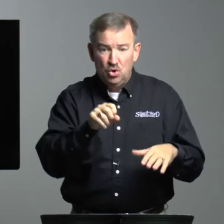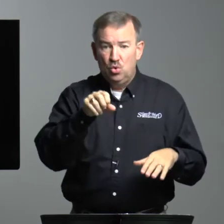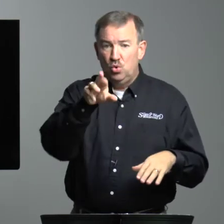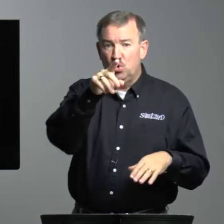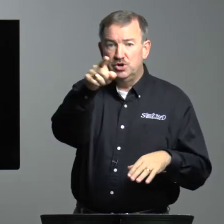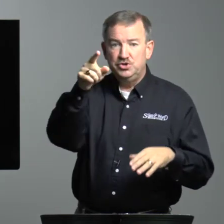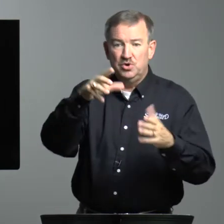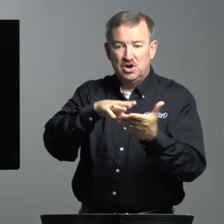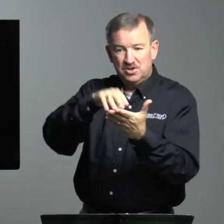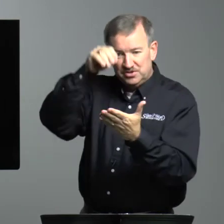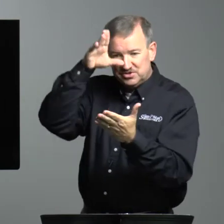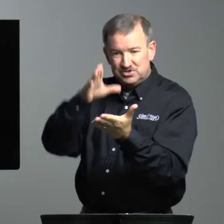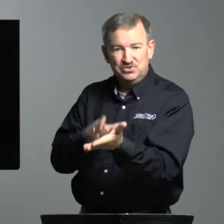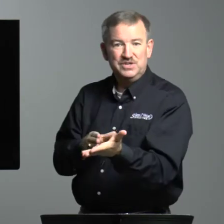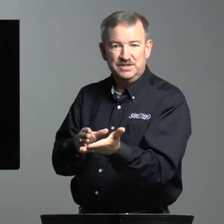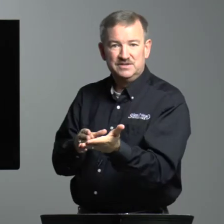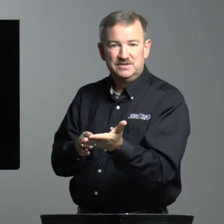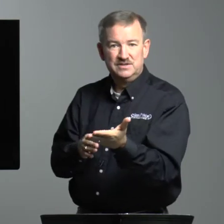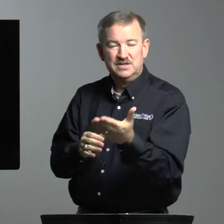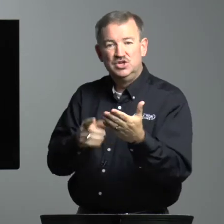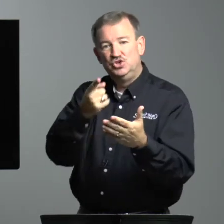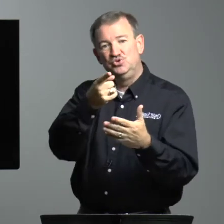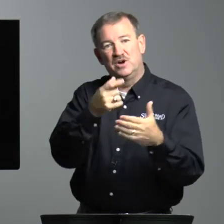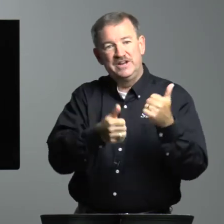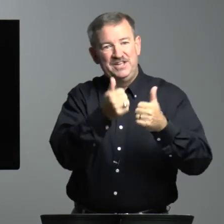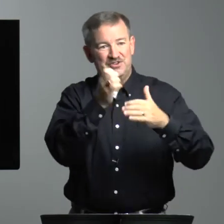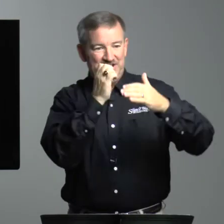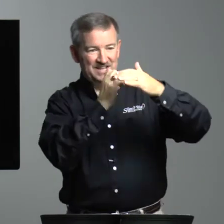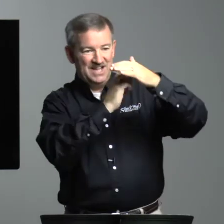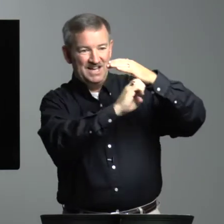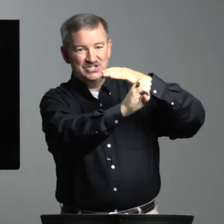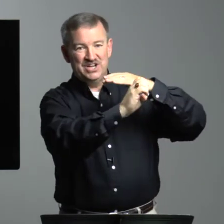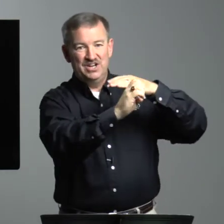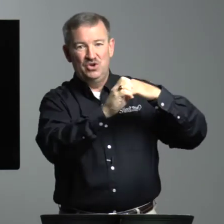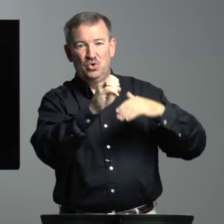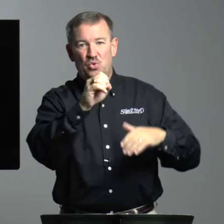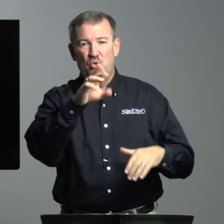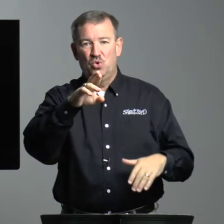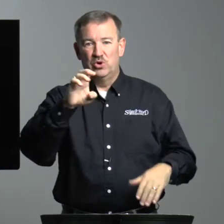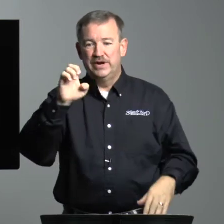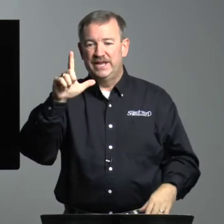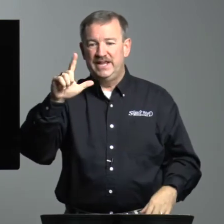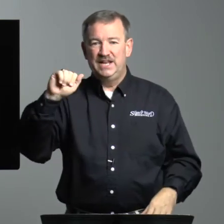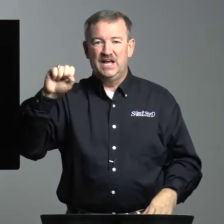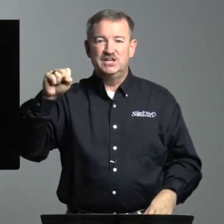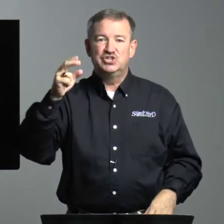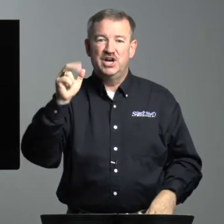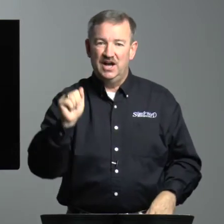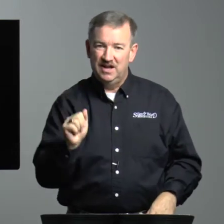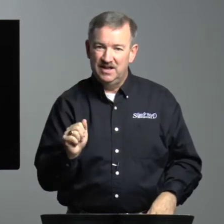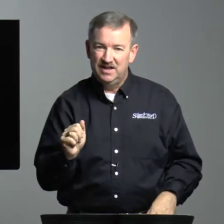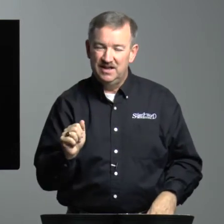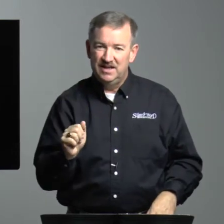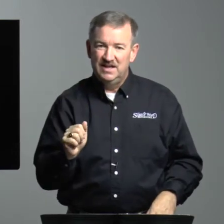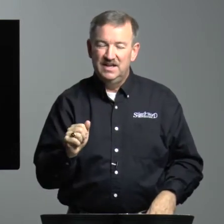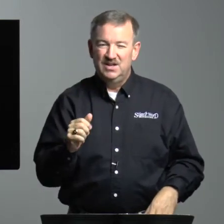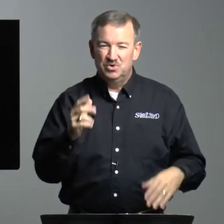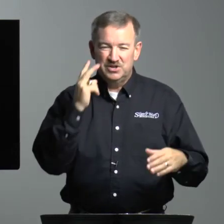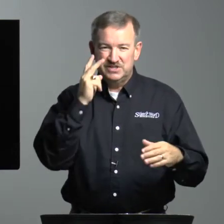or you are the student. You are either Elijah or Elisha. We're going to